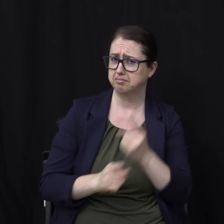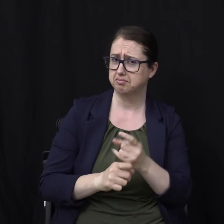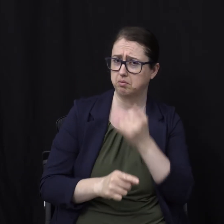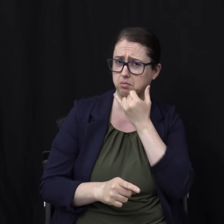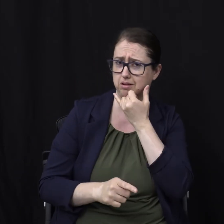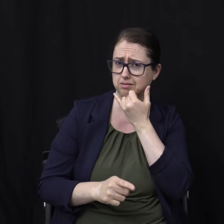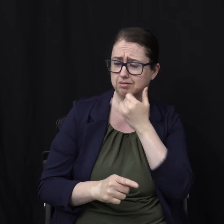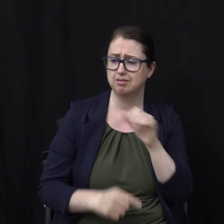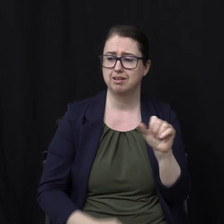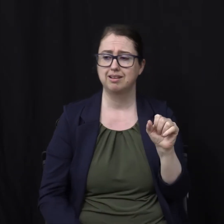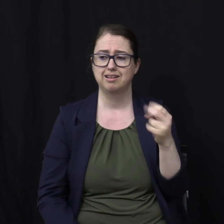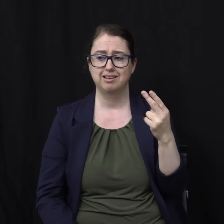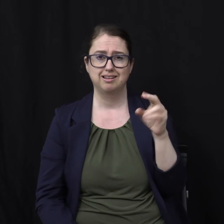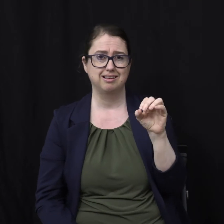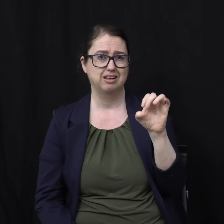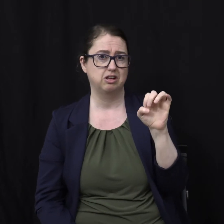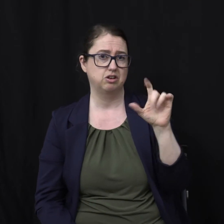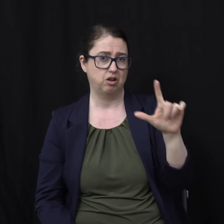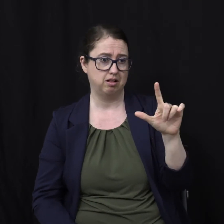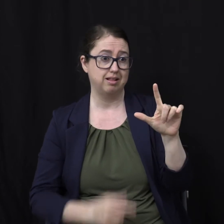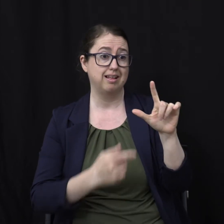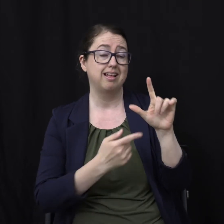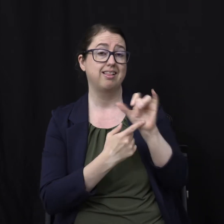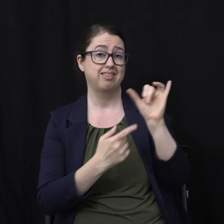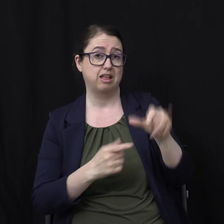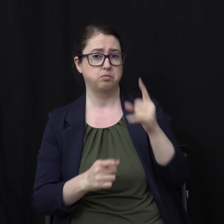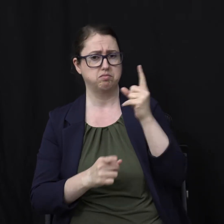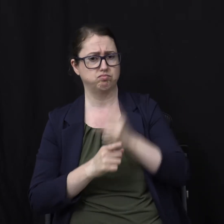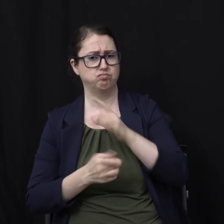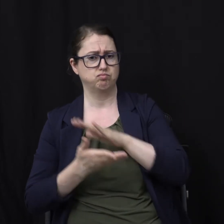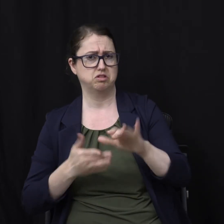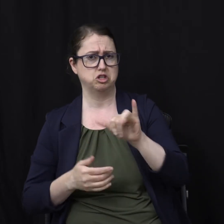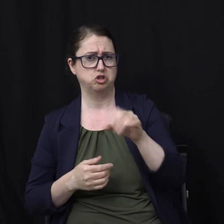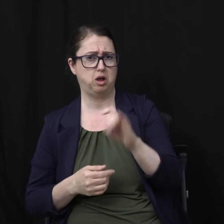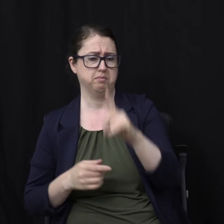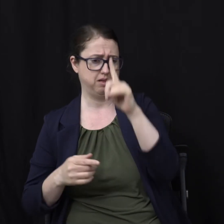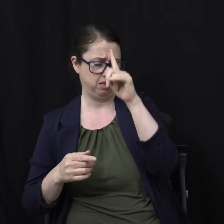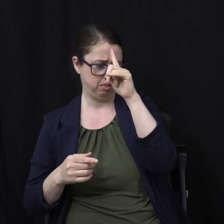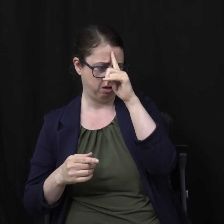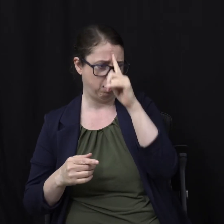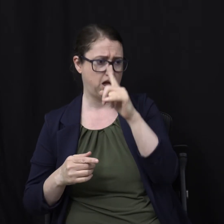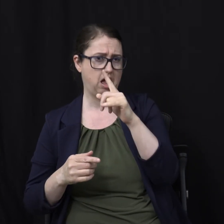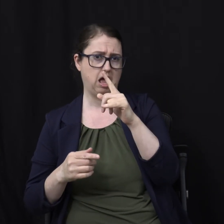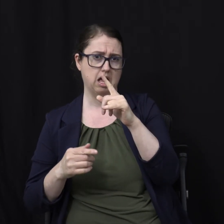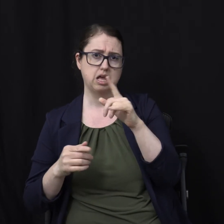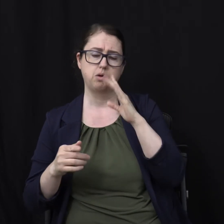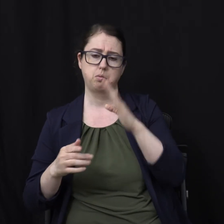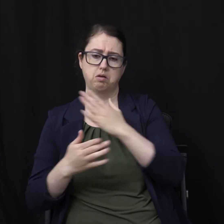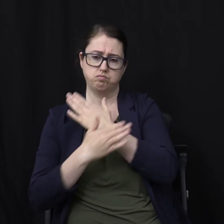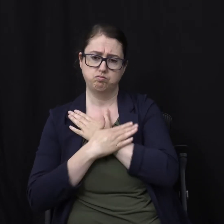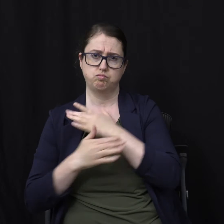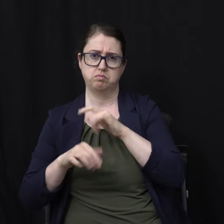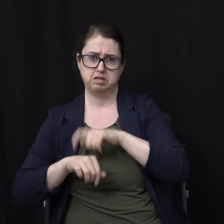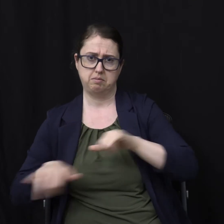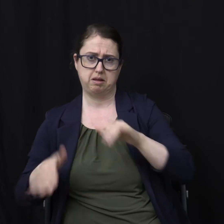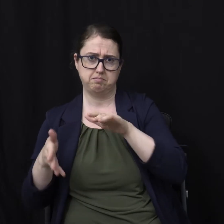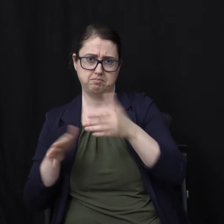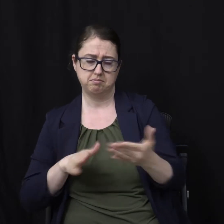Sheol is where righteous Job Expected to go and rest while dead It is where righteous